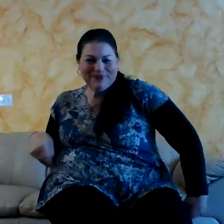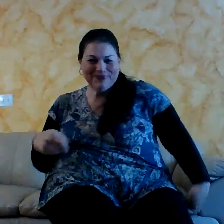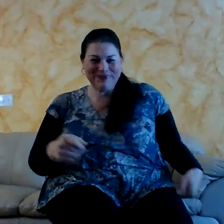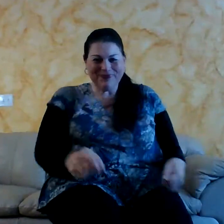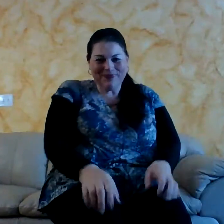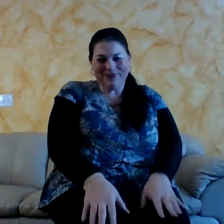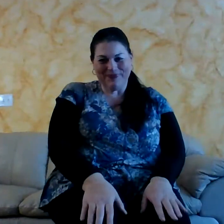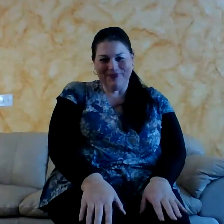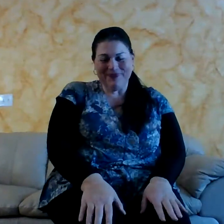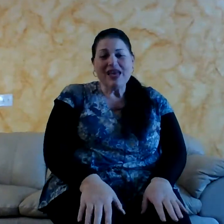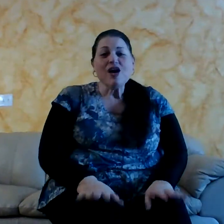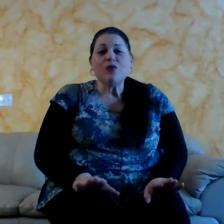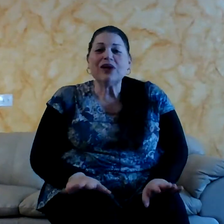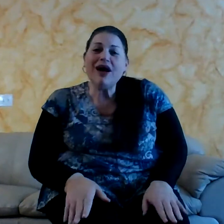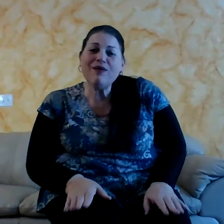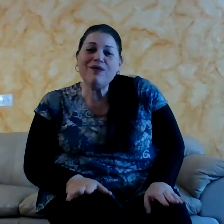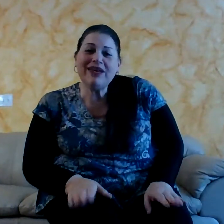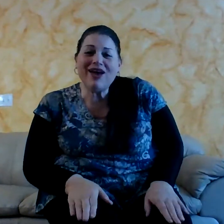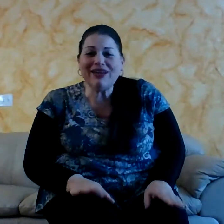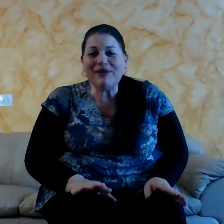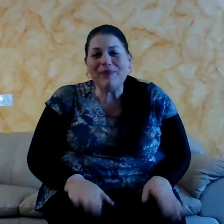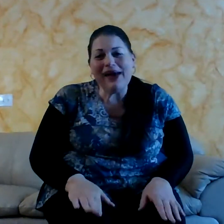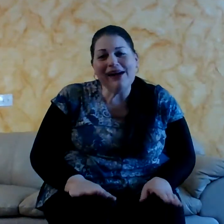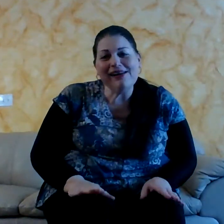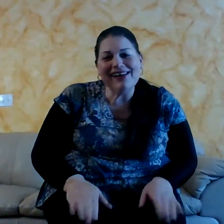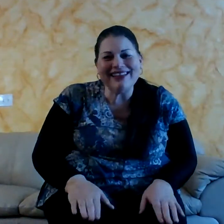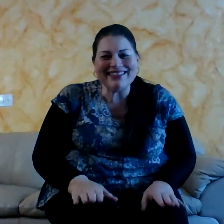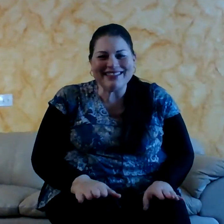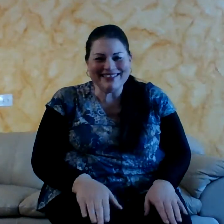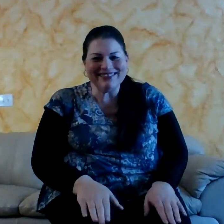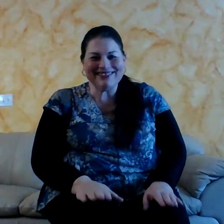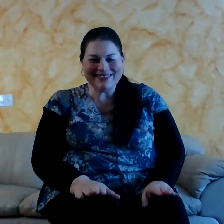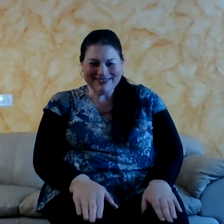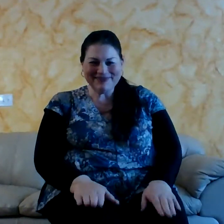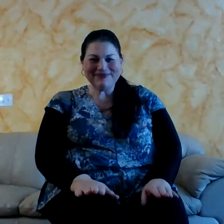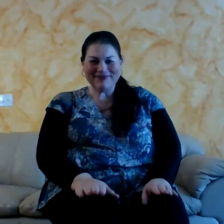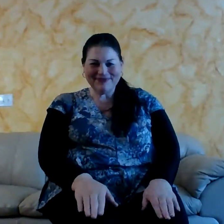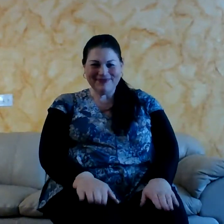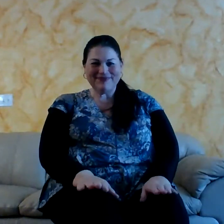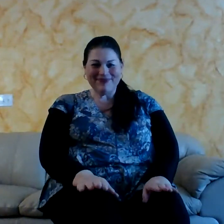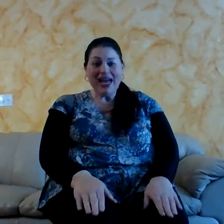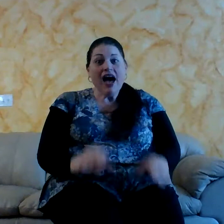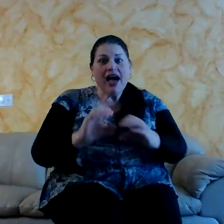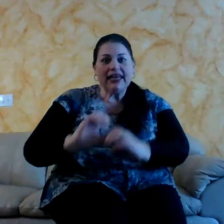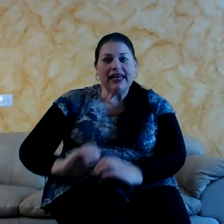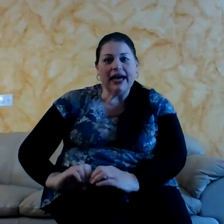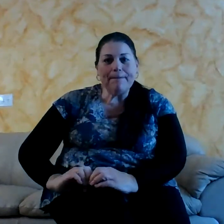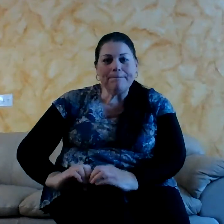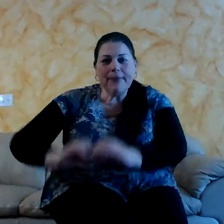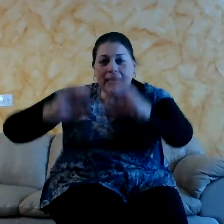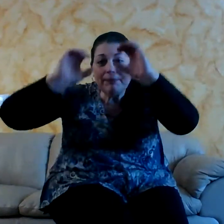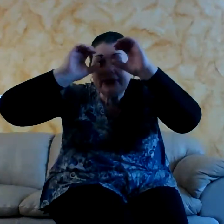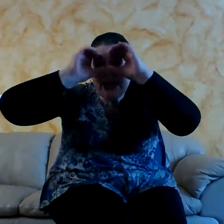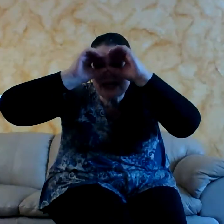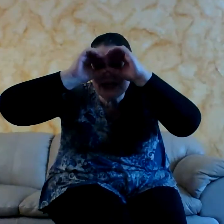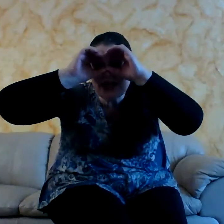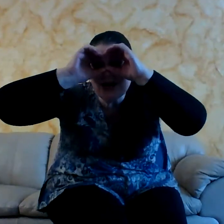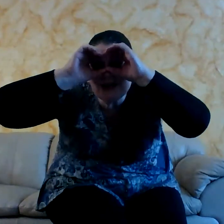on a bear hunt. I've got my binoculars. I've got my binoculars.